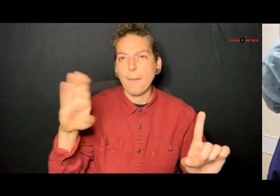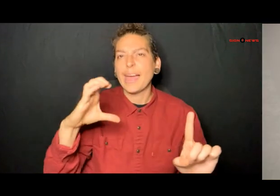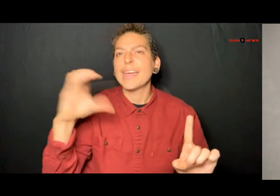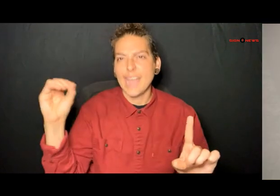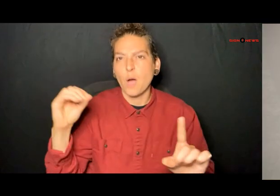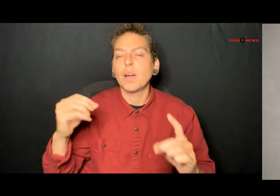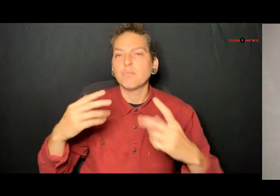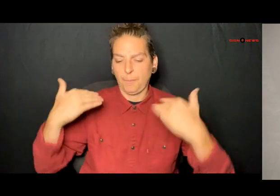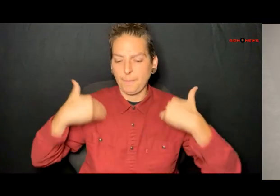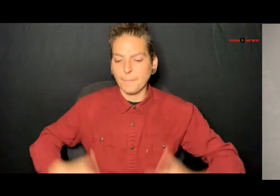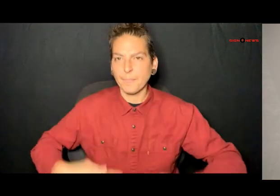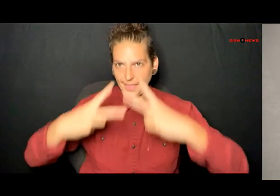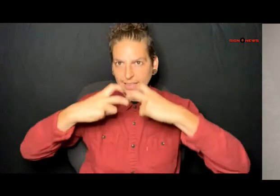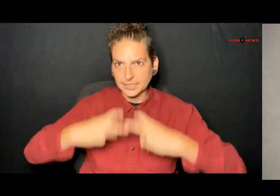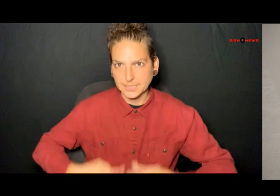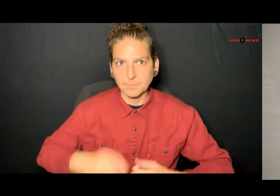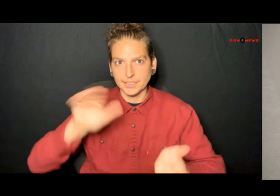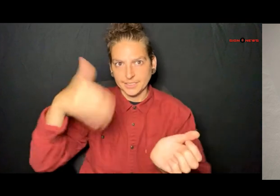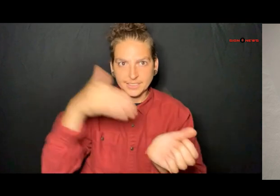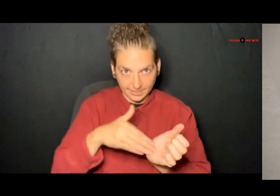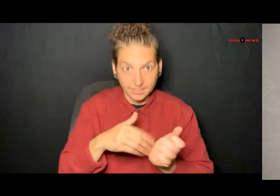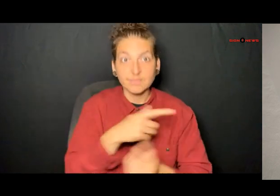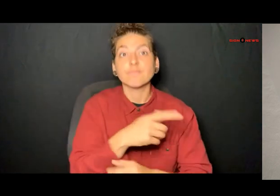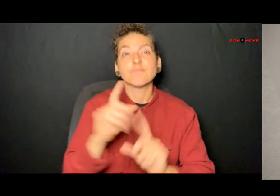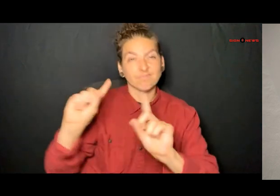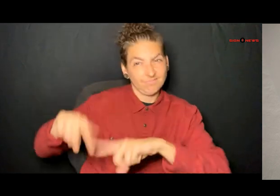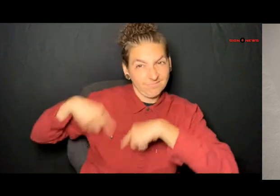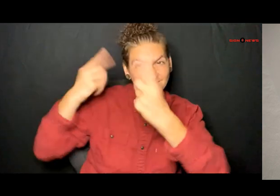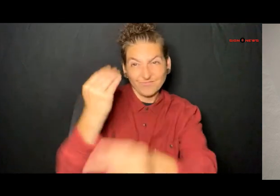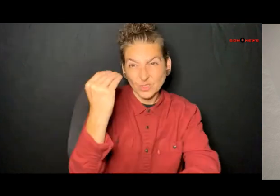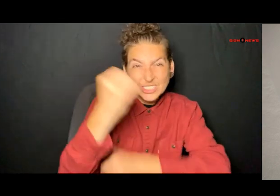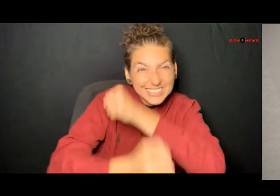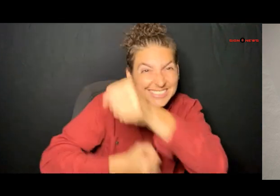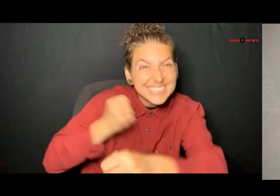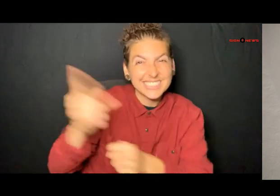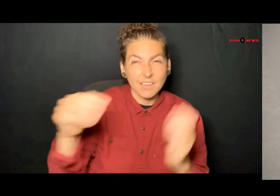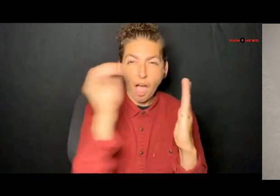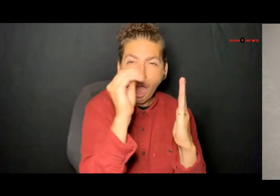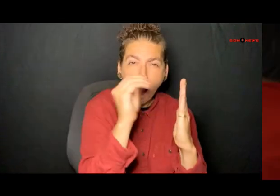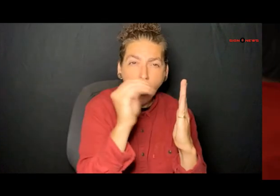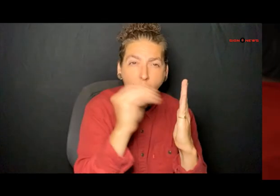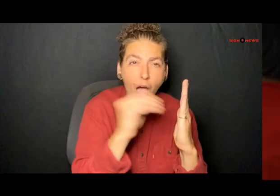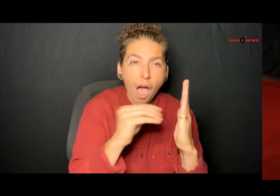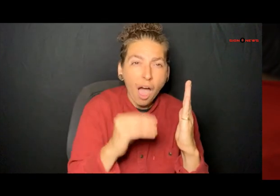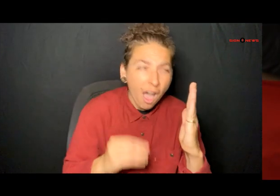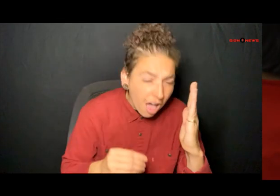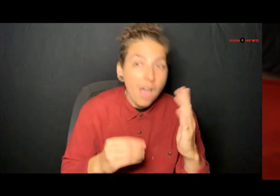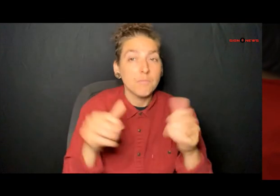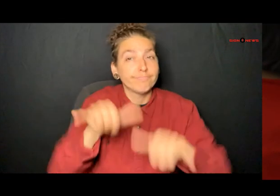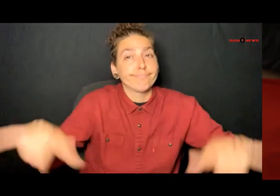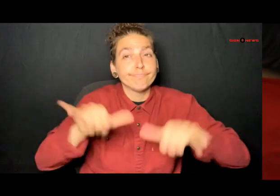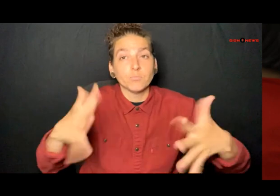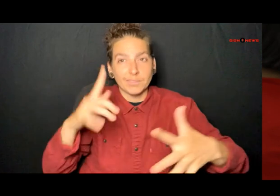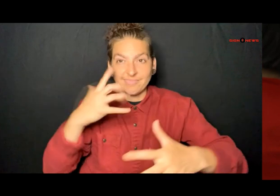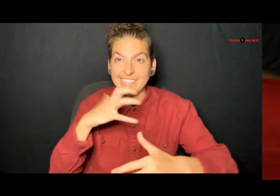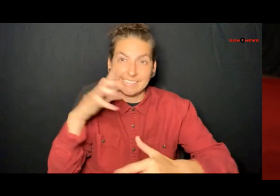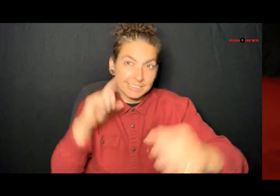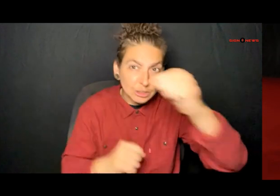Examiner's Office in 2007. majority are heat stroke hyperthermia or heat